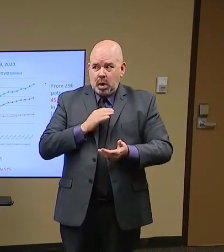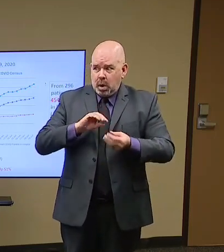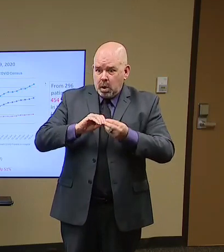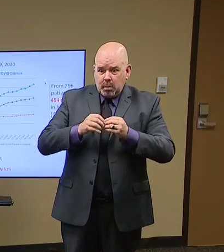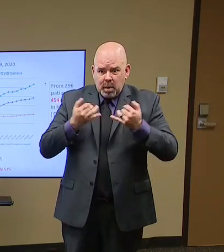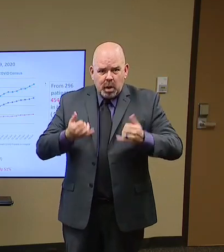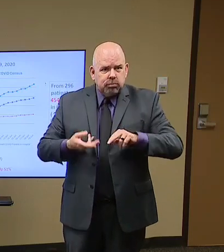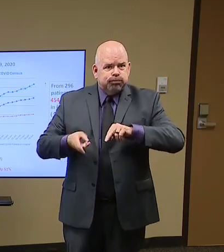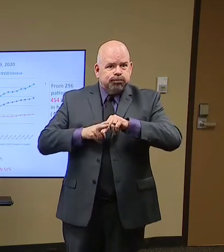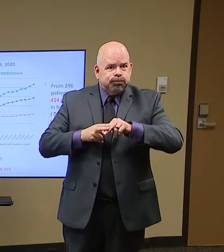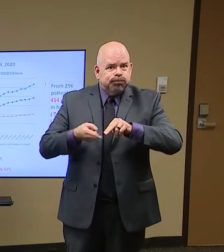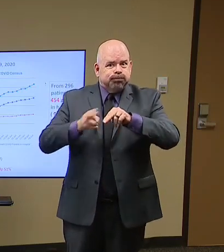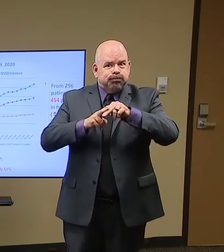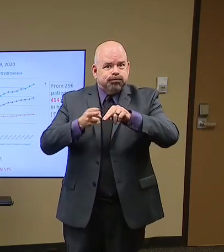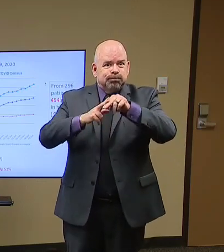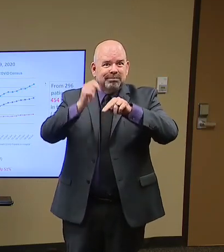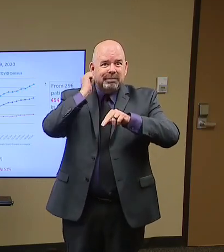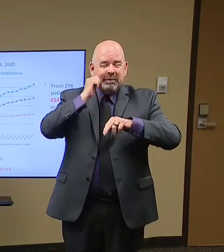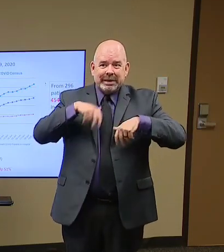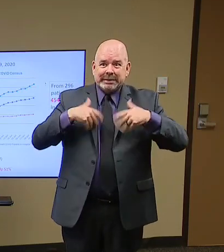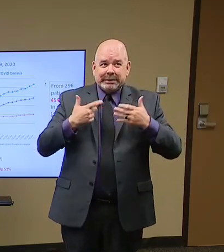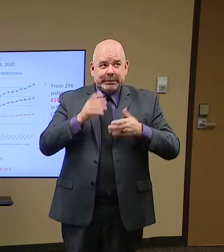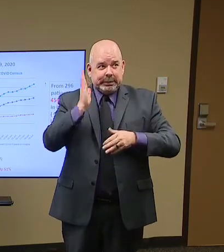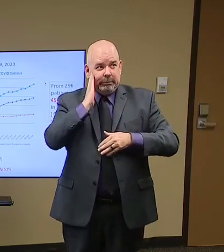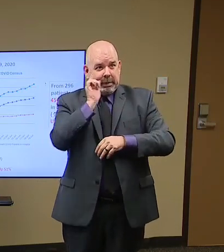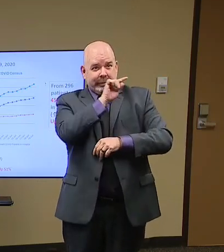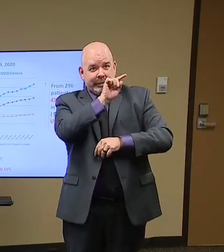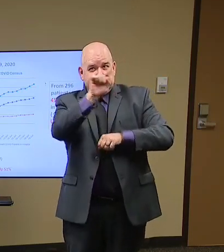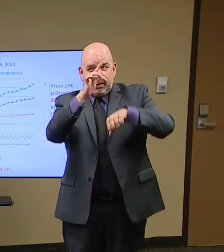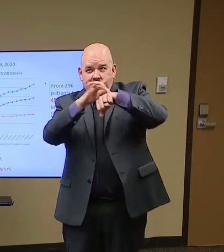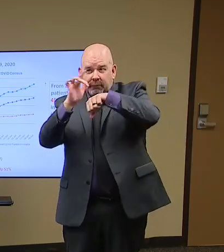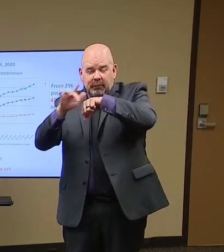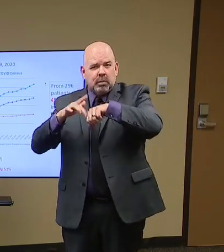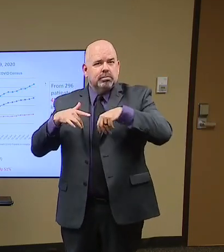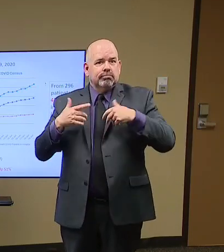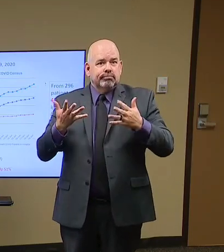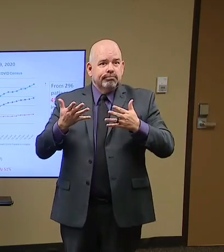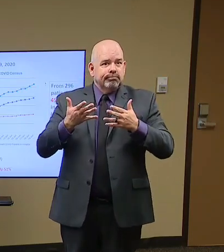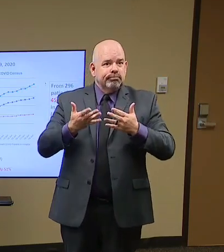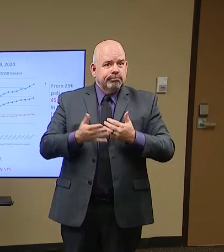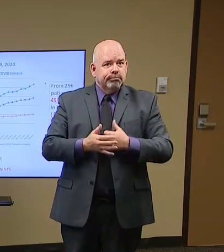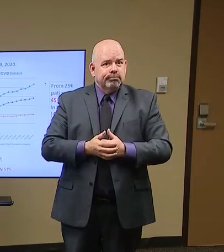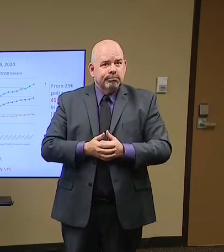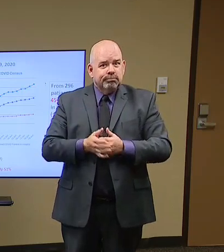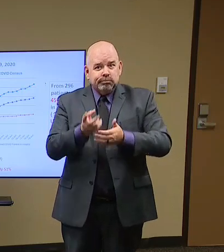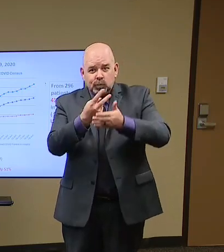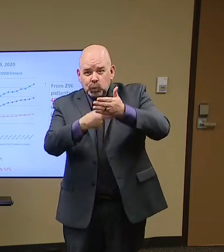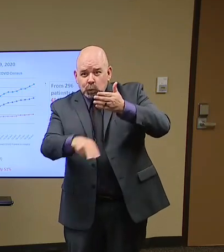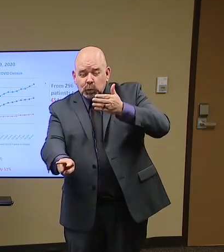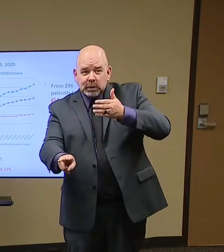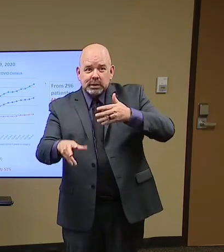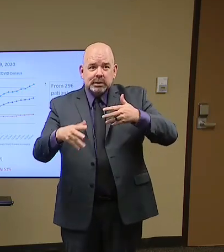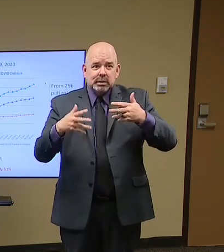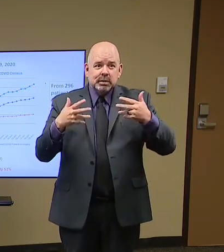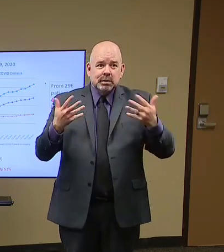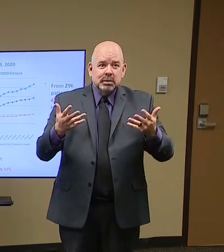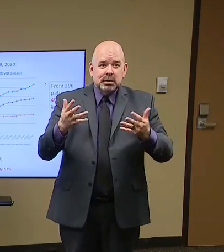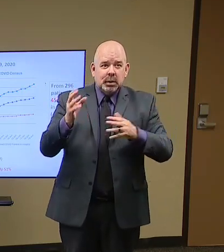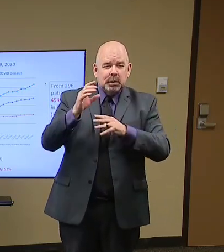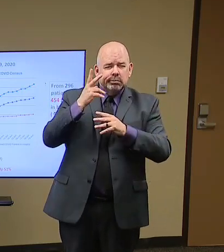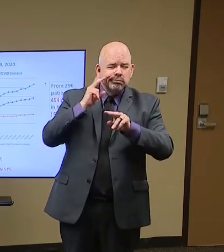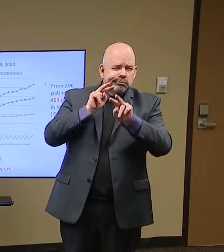obviously if you grow 60% over the next two weeks or 100% over the next two weeks,